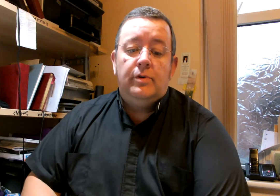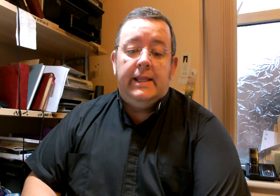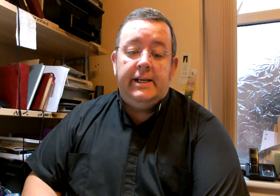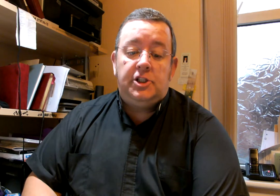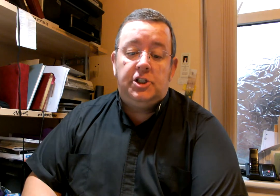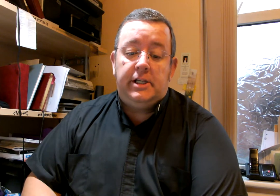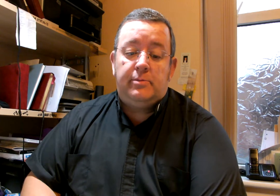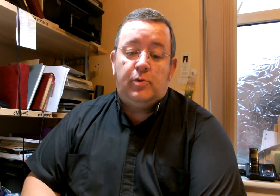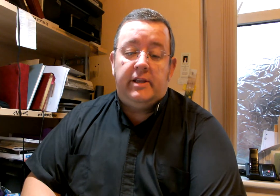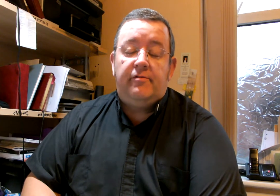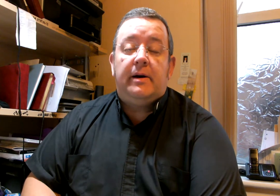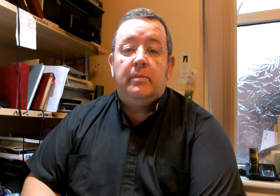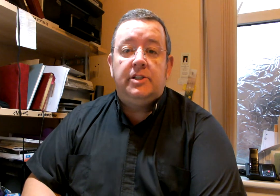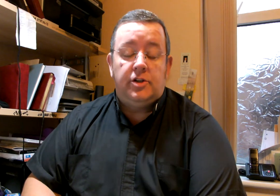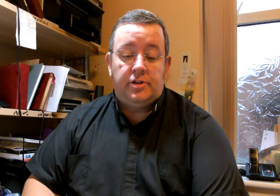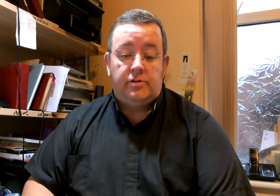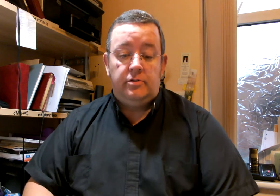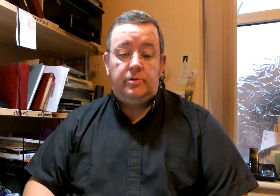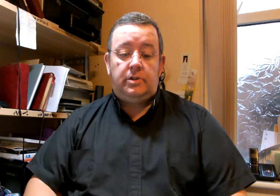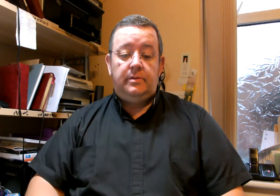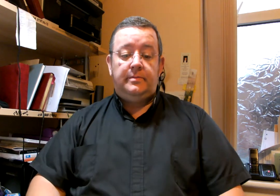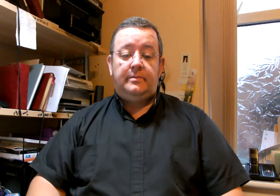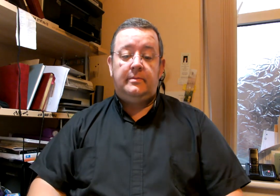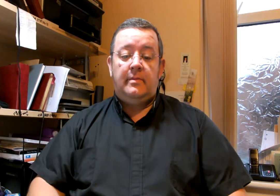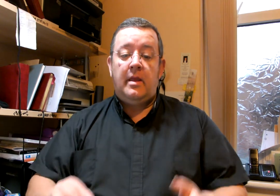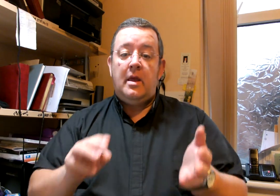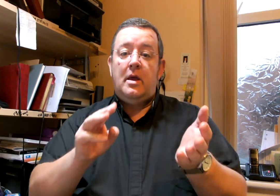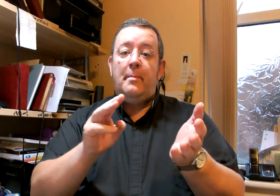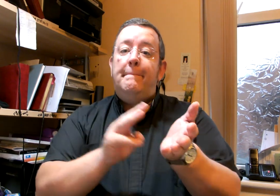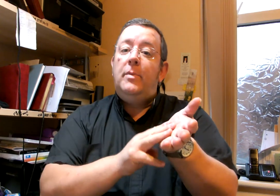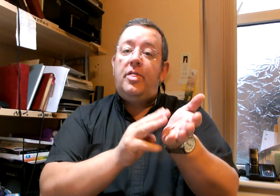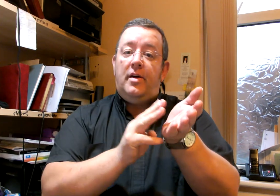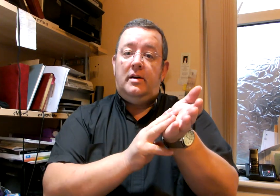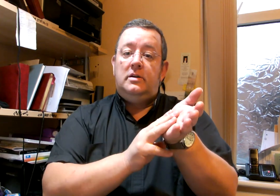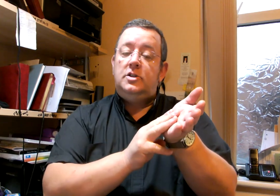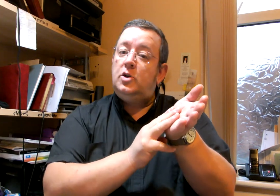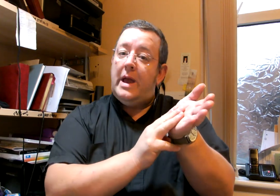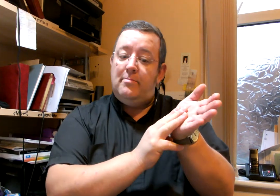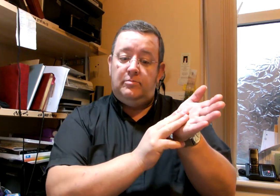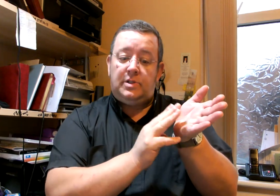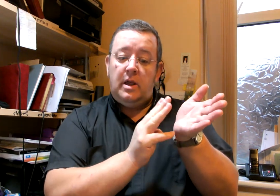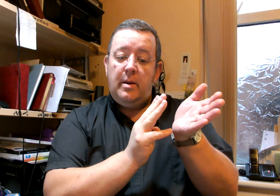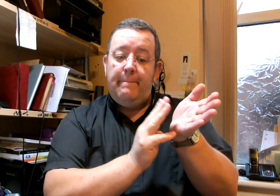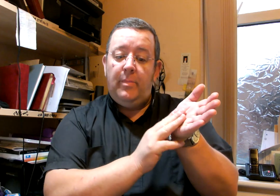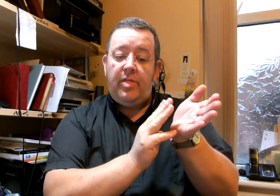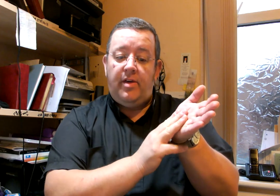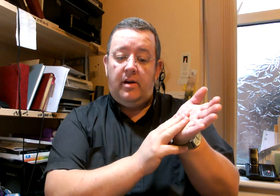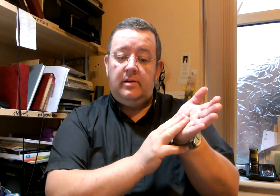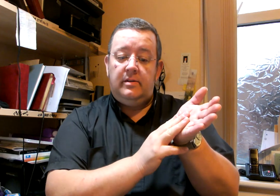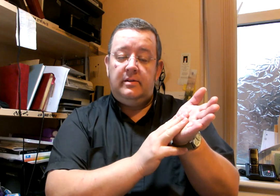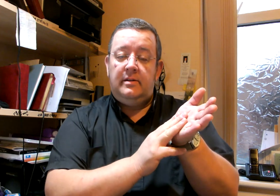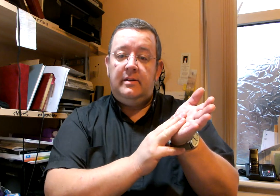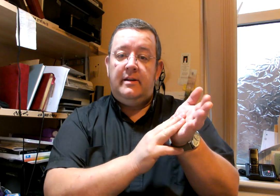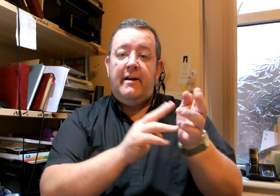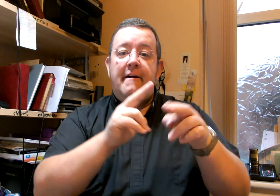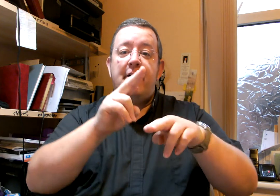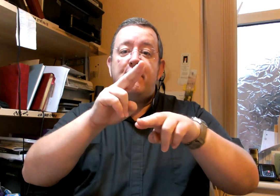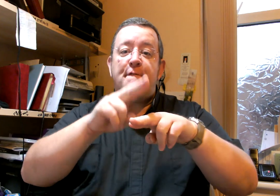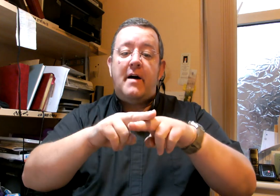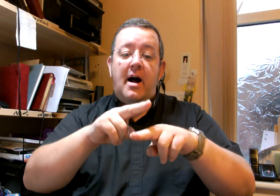relationships within families and other groups mother two m's mother father